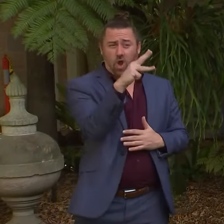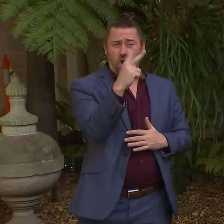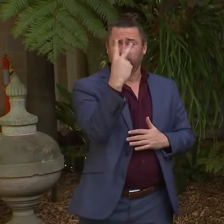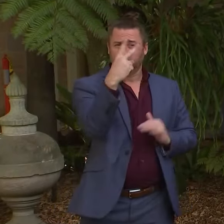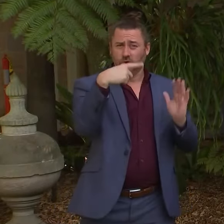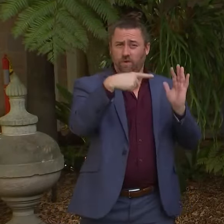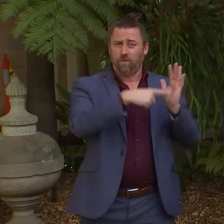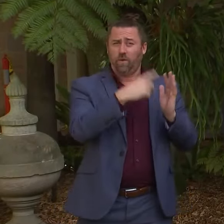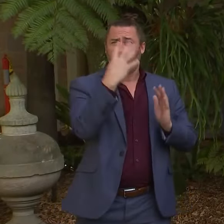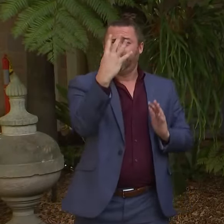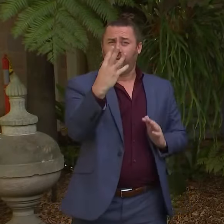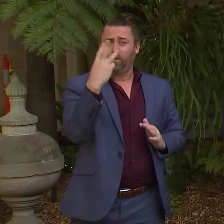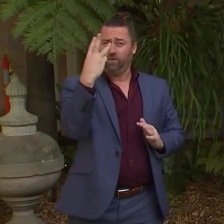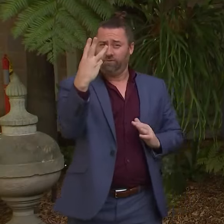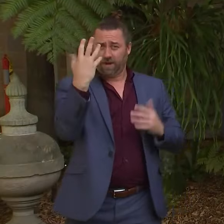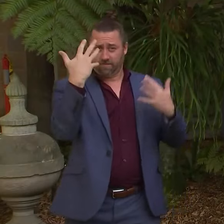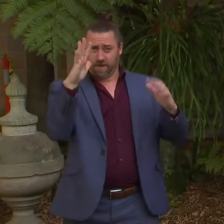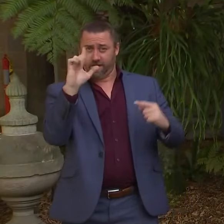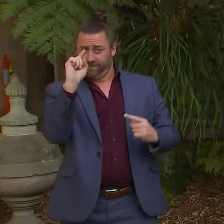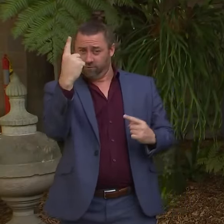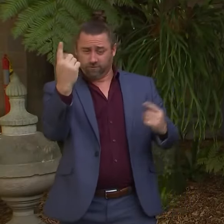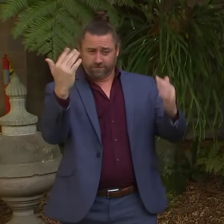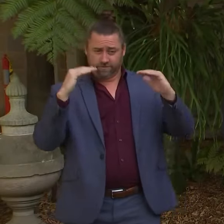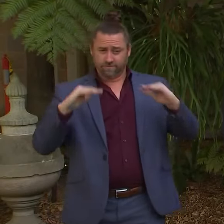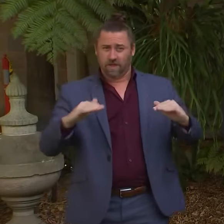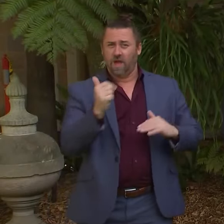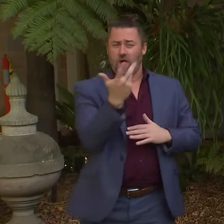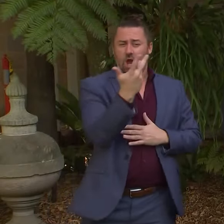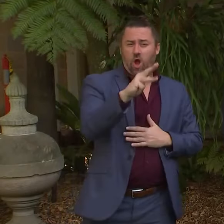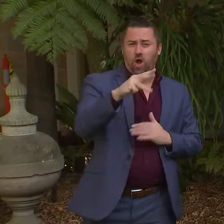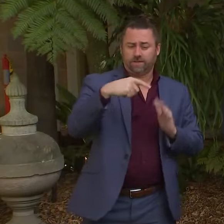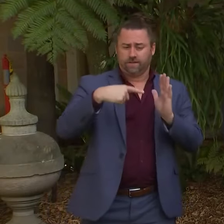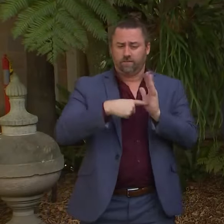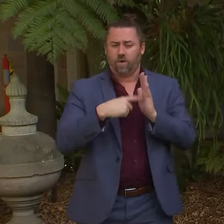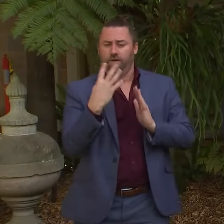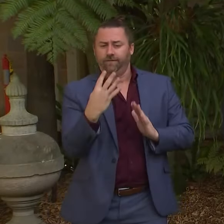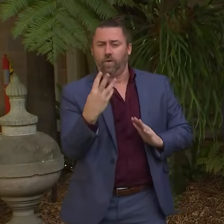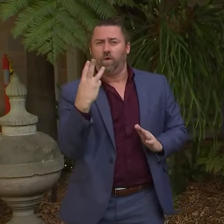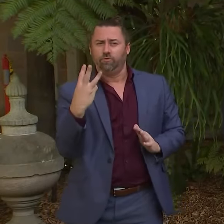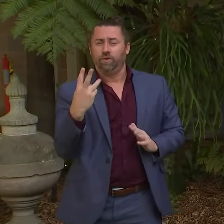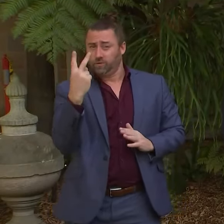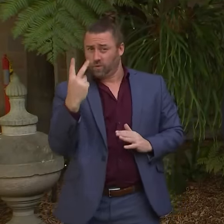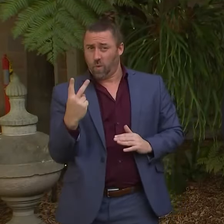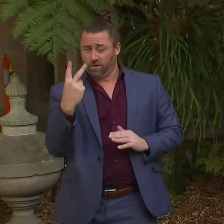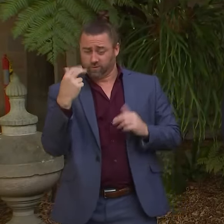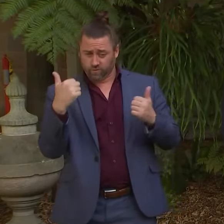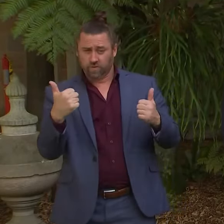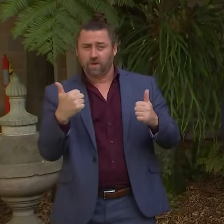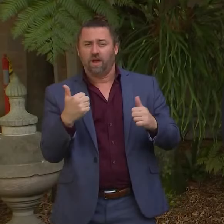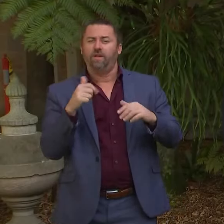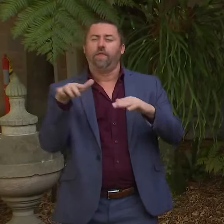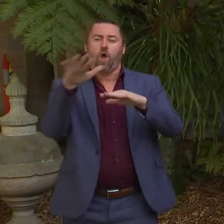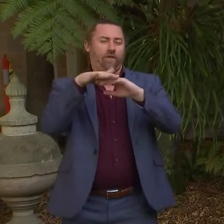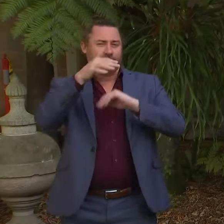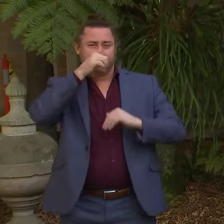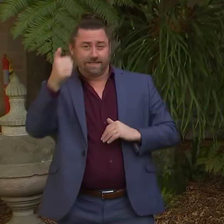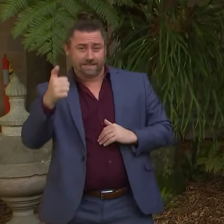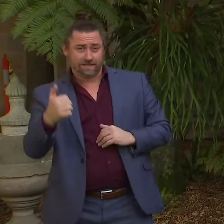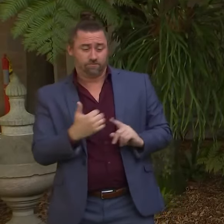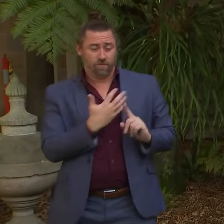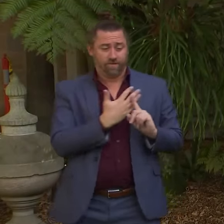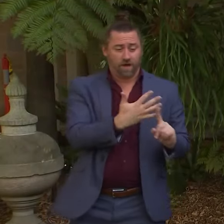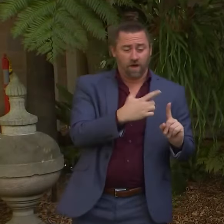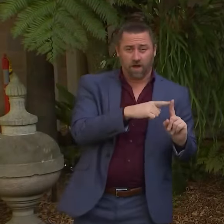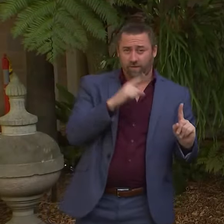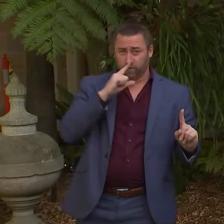.43 per cent first dose and 90.43 per cent second dose for our 16 plus our 5 to 11 year